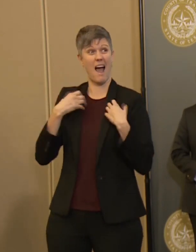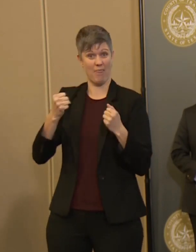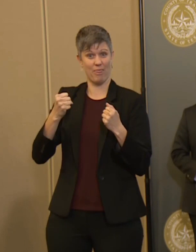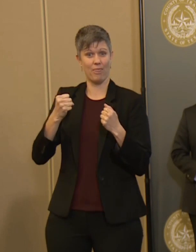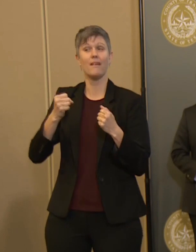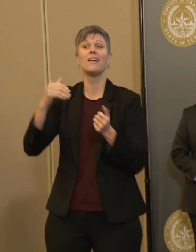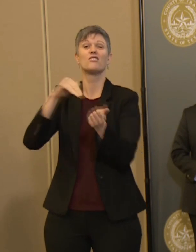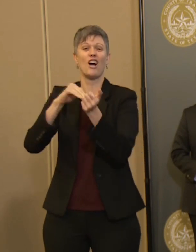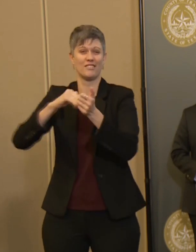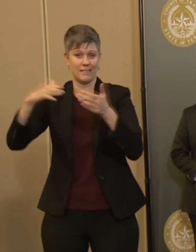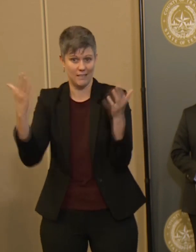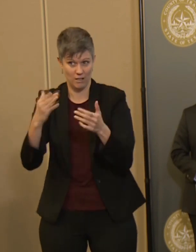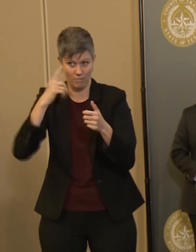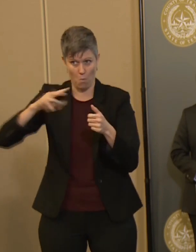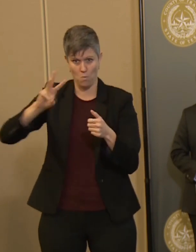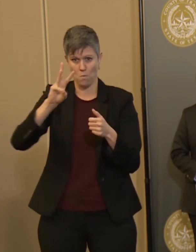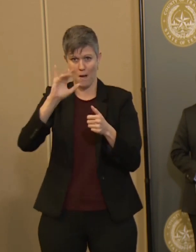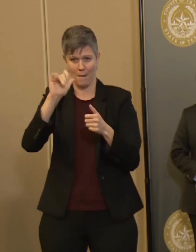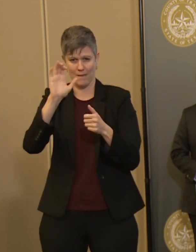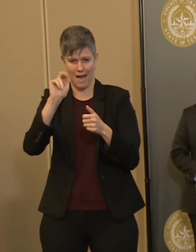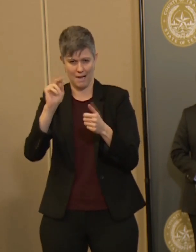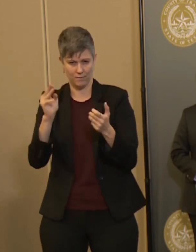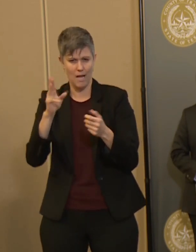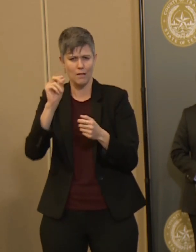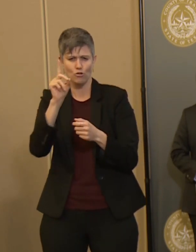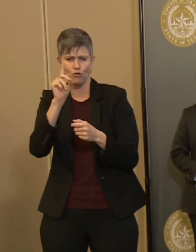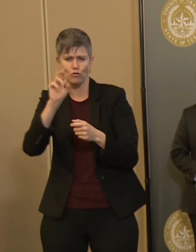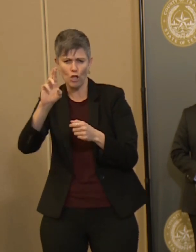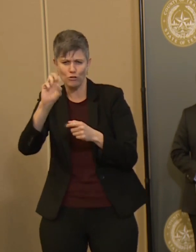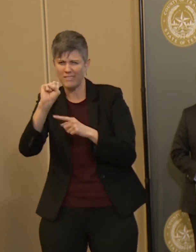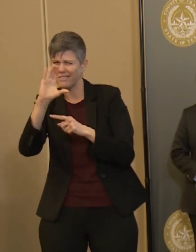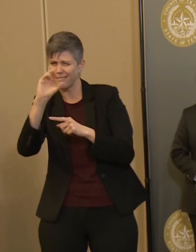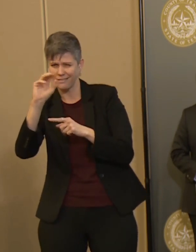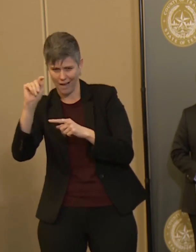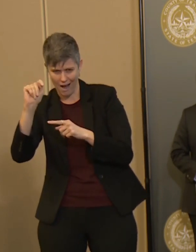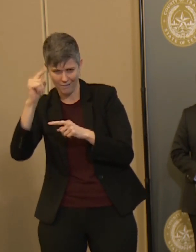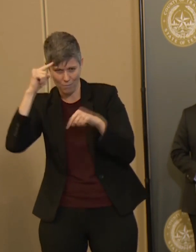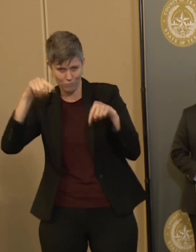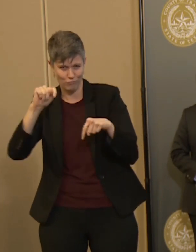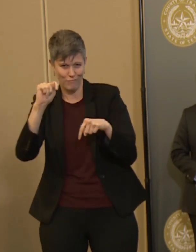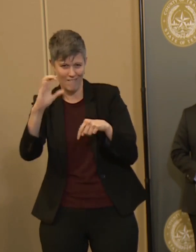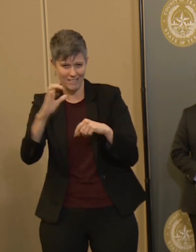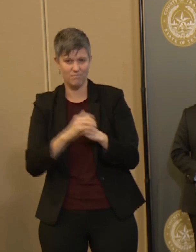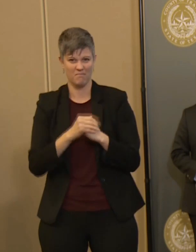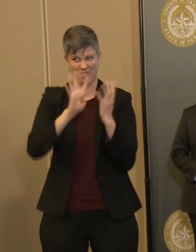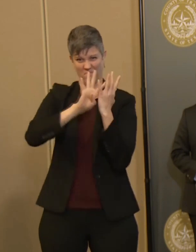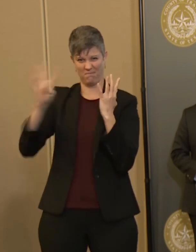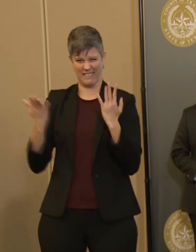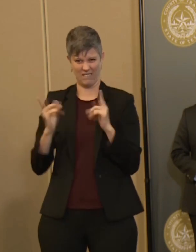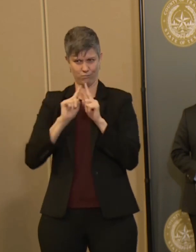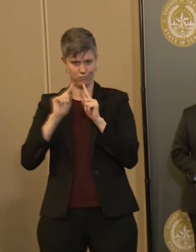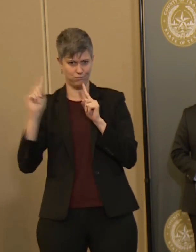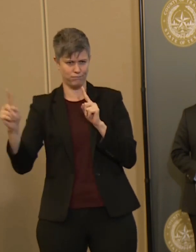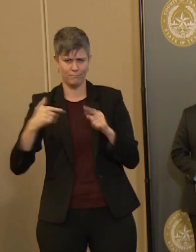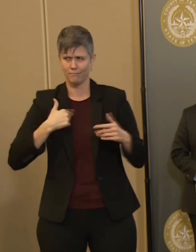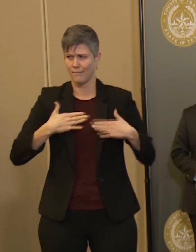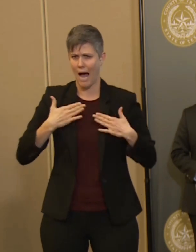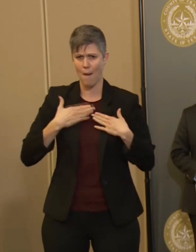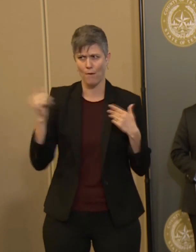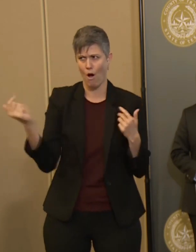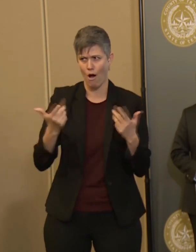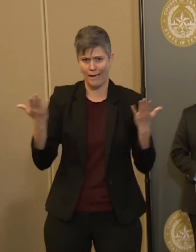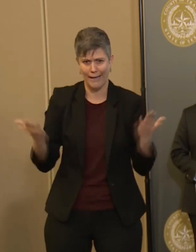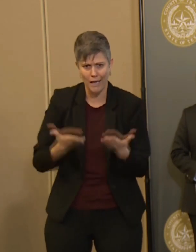County, as well as Dr. Escott, who's the public health doc for Travis County in the city of Austin. It's great to have this incredible